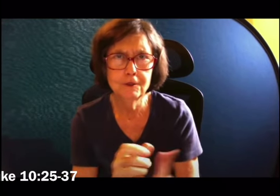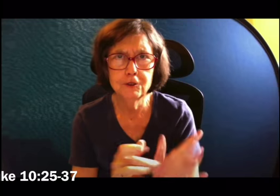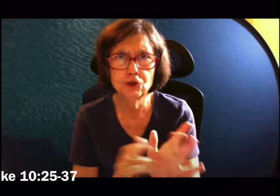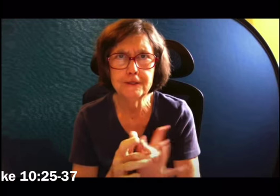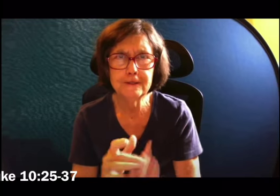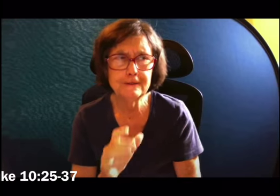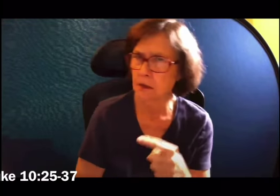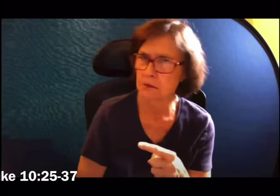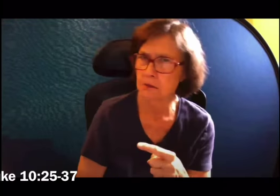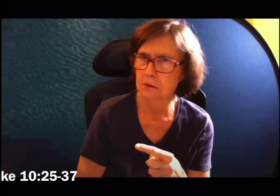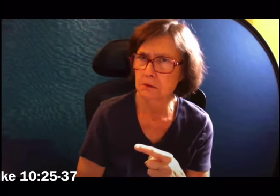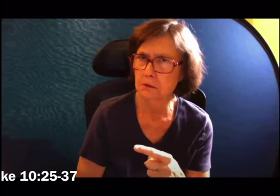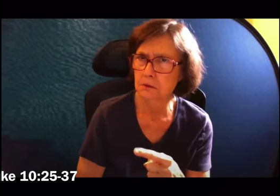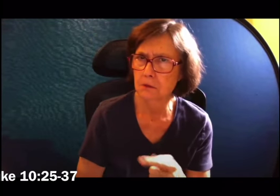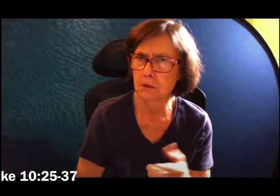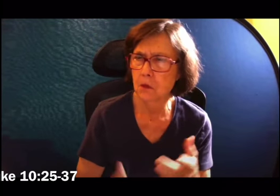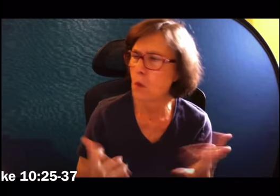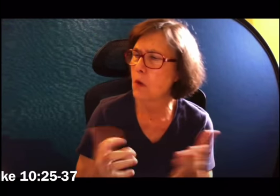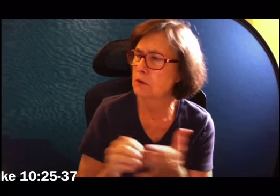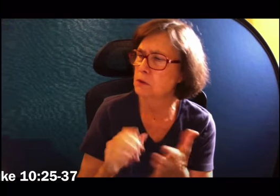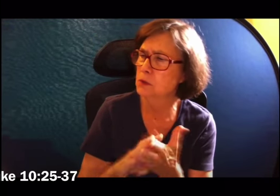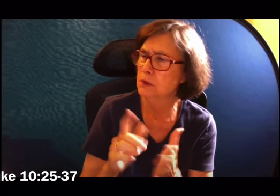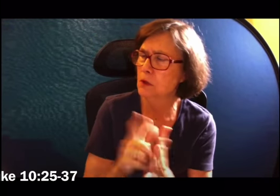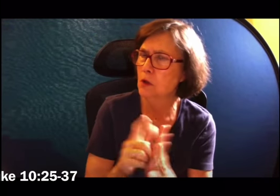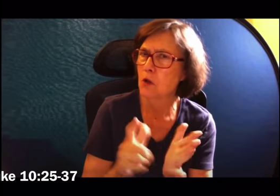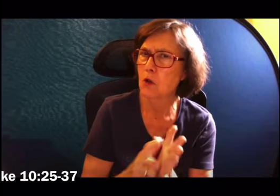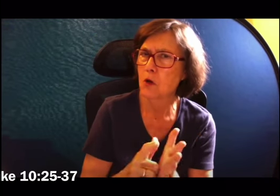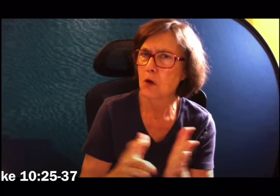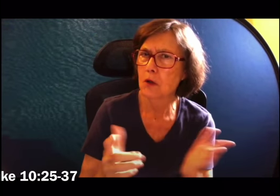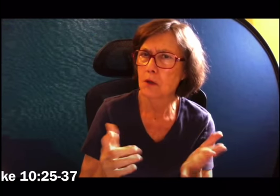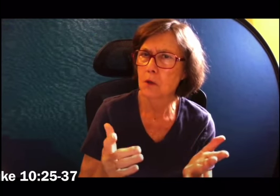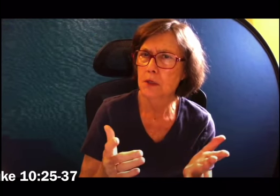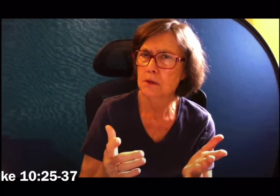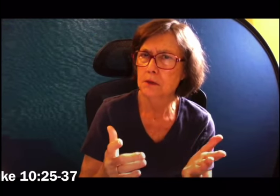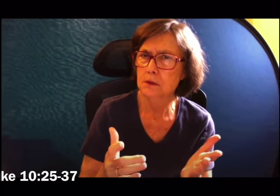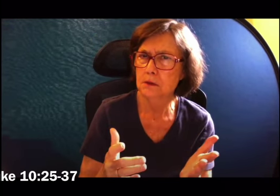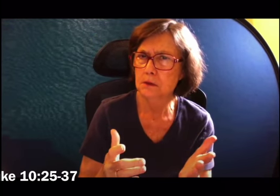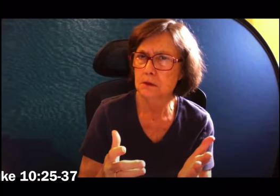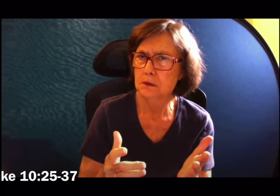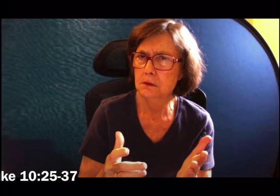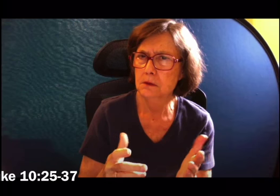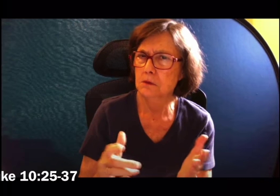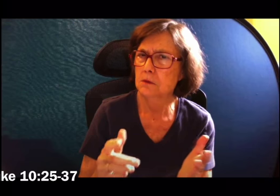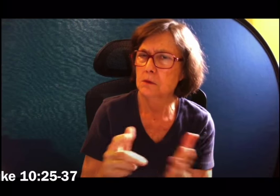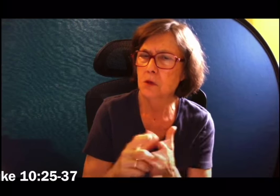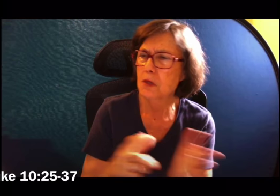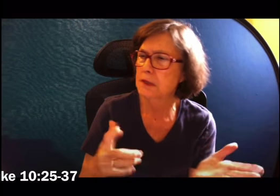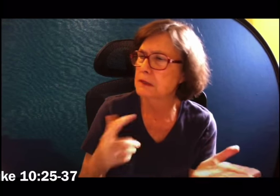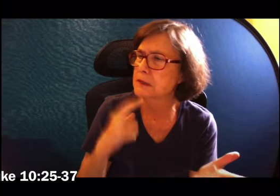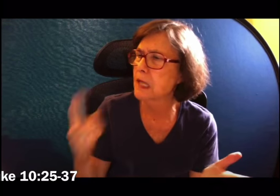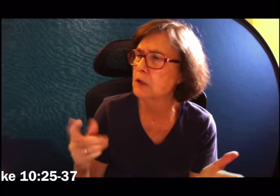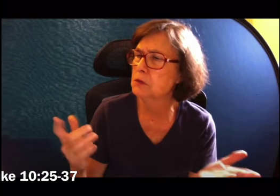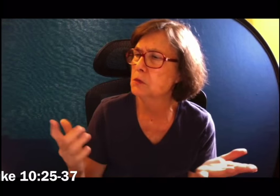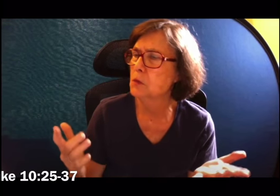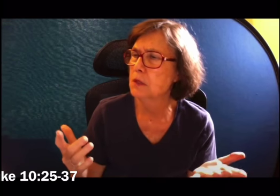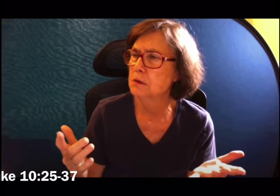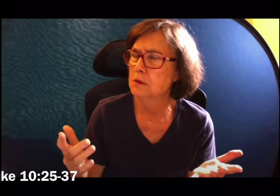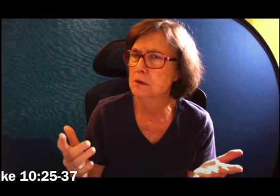There was a scholar of the law who stood up to test Jesus and said, Teacher, what must I do to inherit